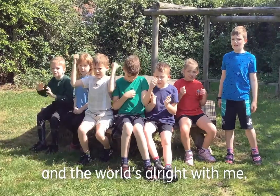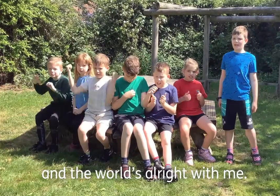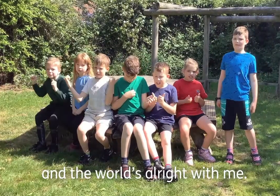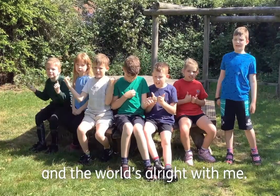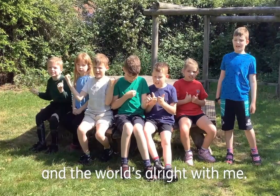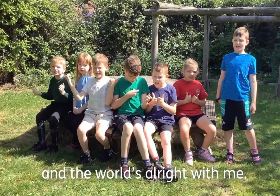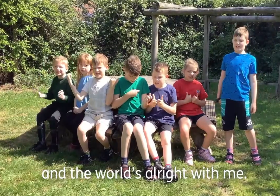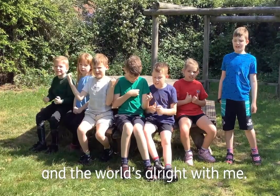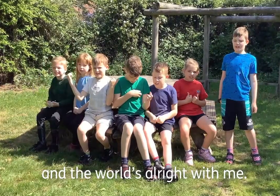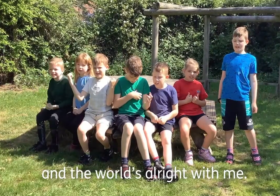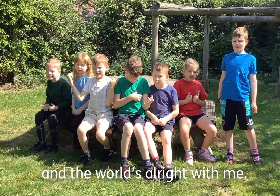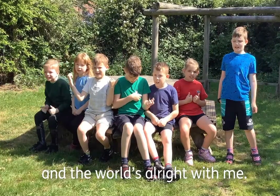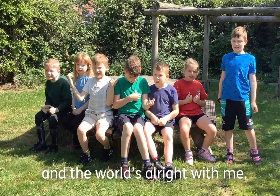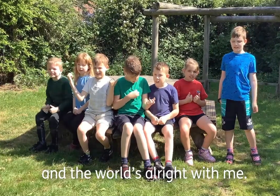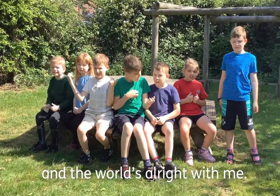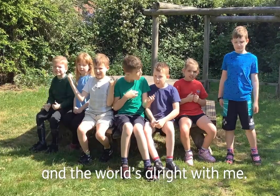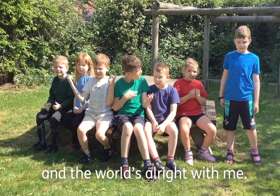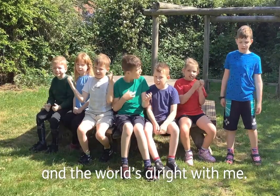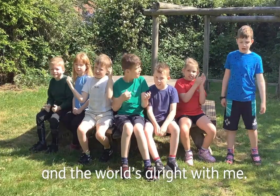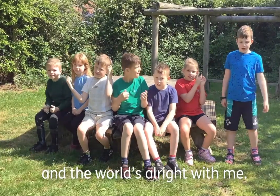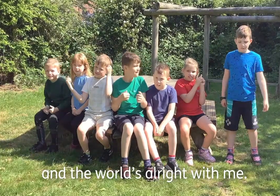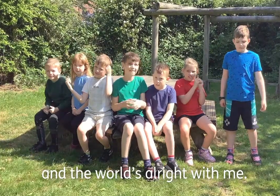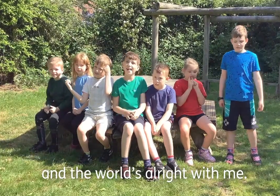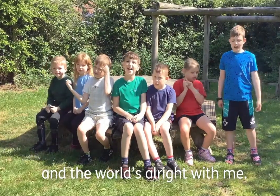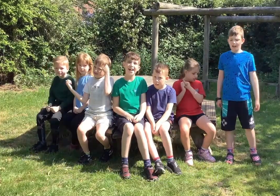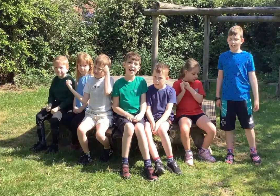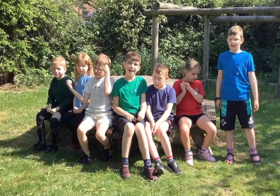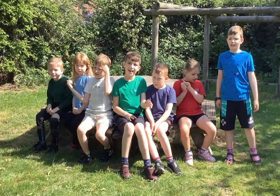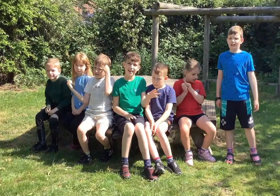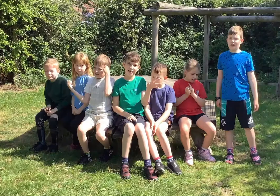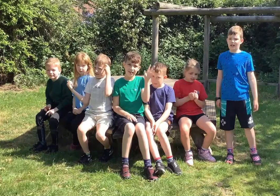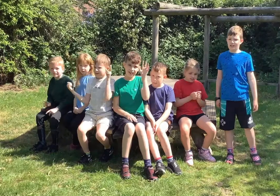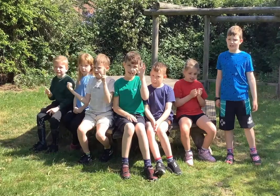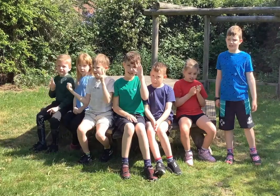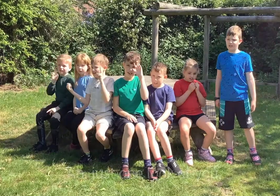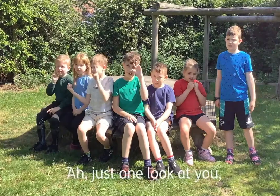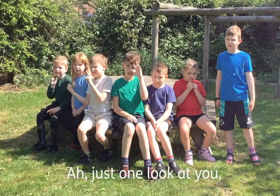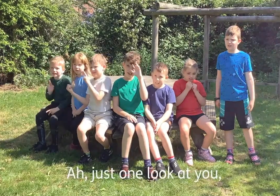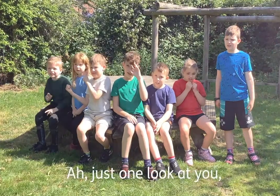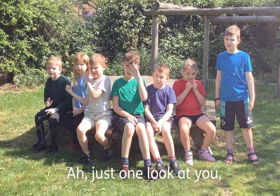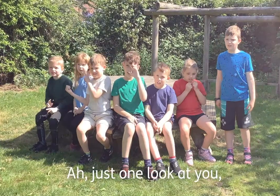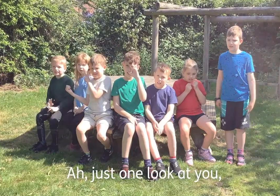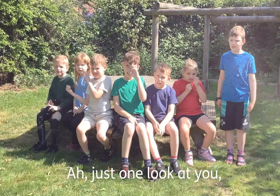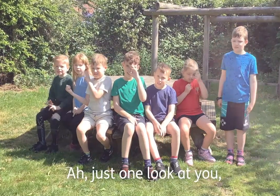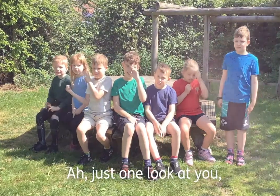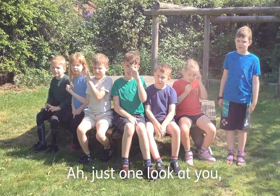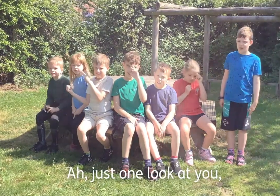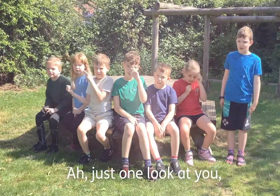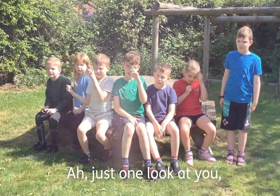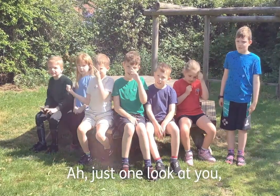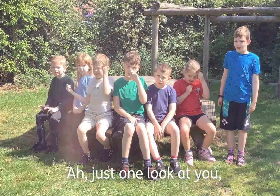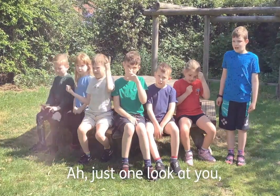all right with me All right with me I just want to look at you